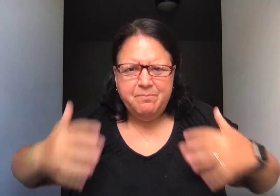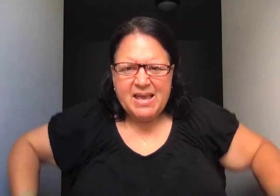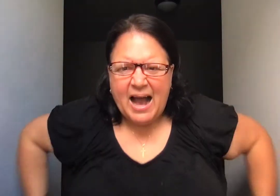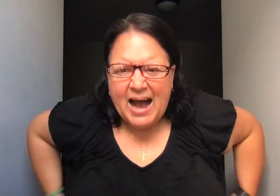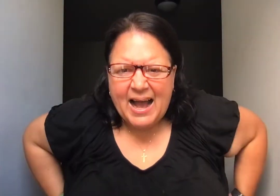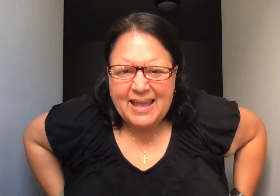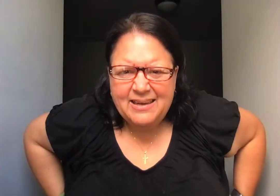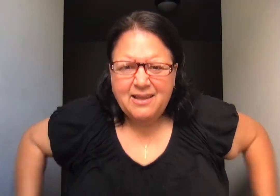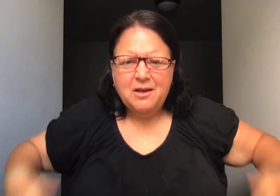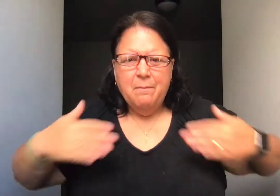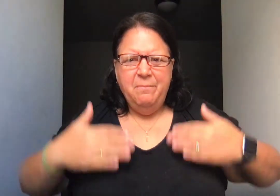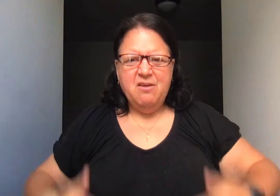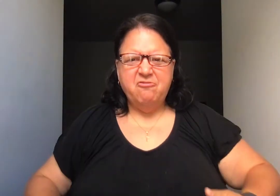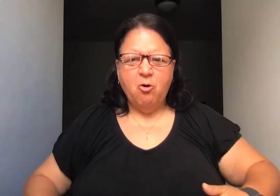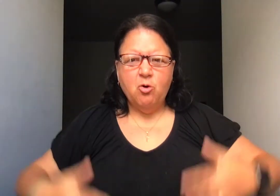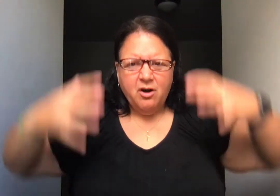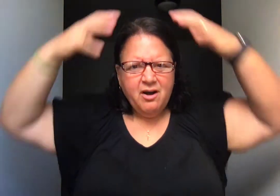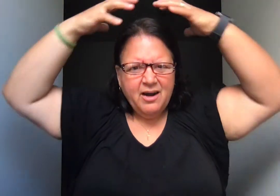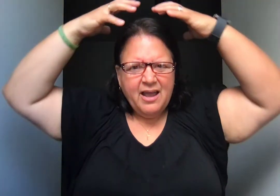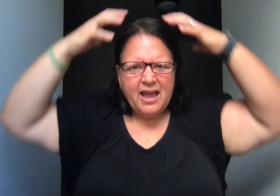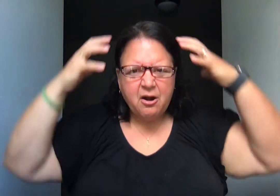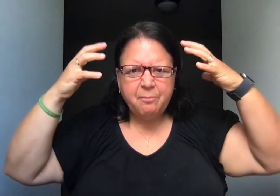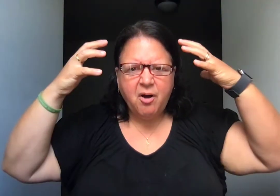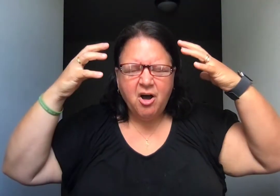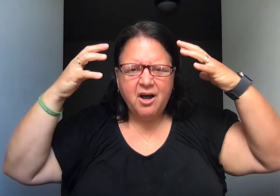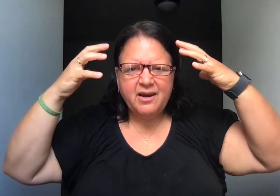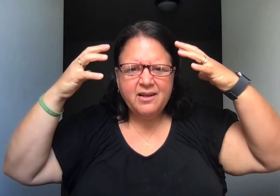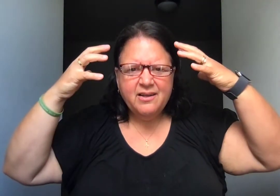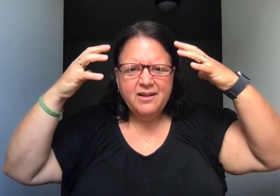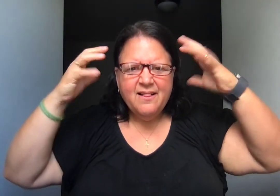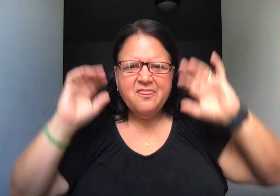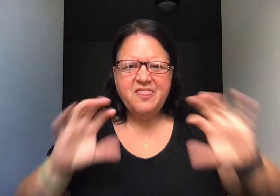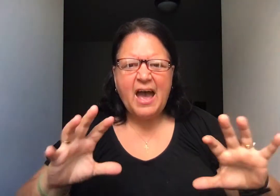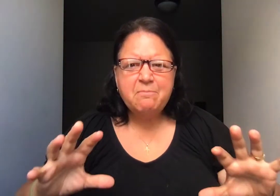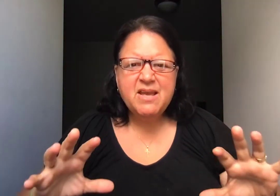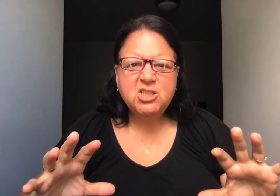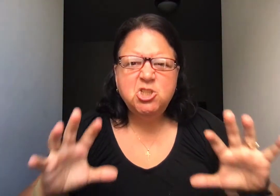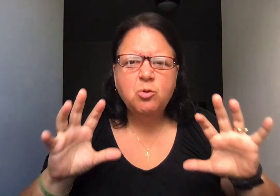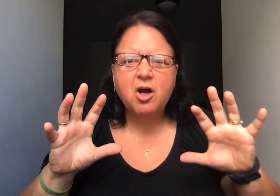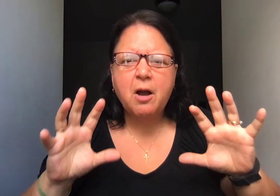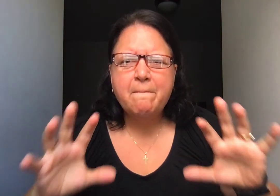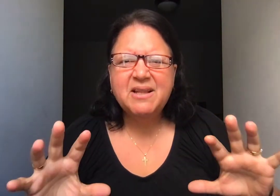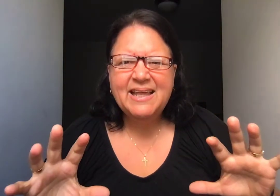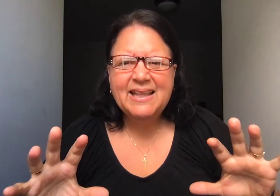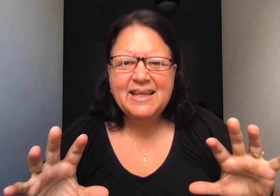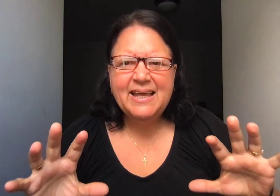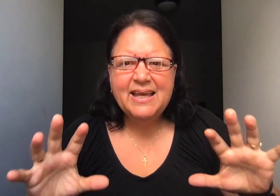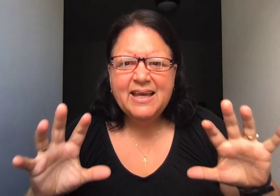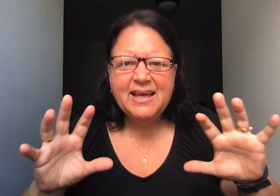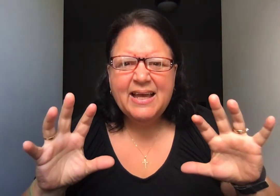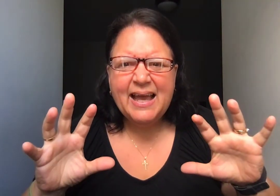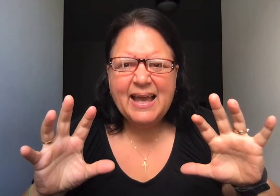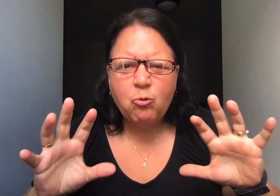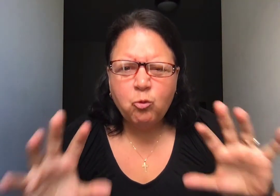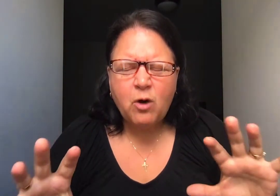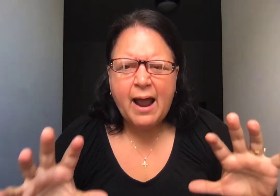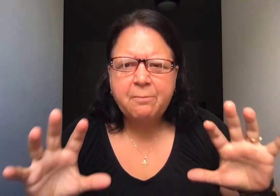Behind, before, and upon. That means you are completely wrapped